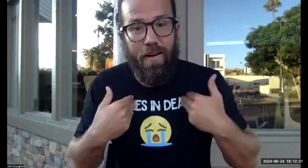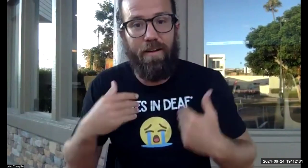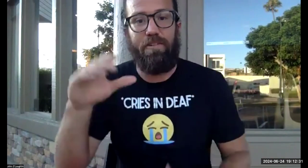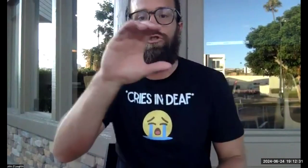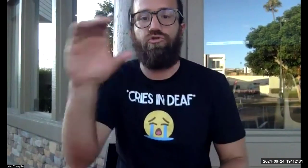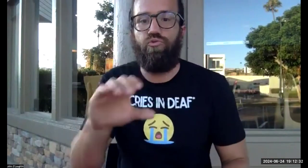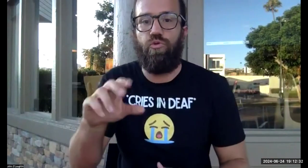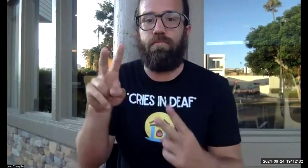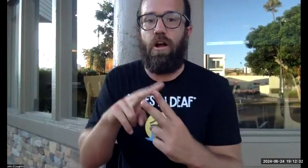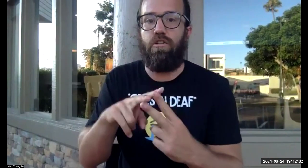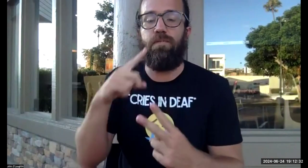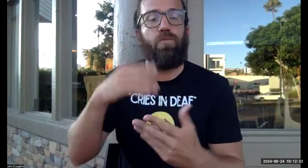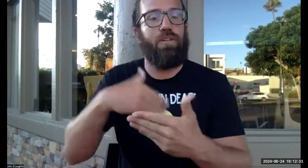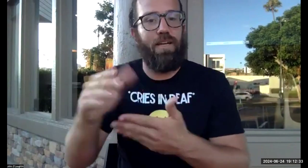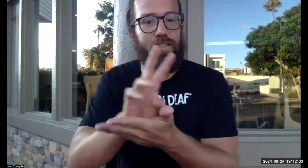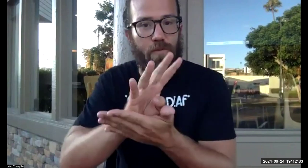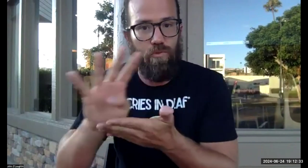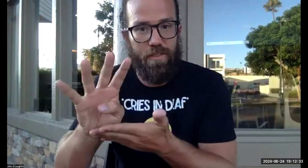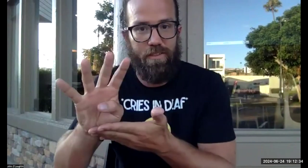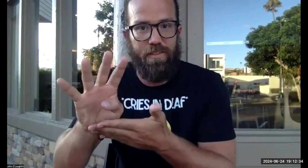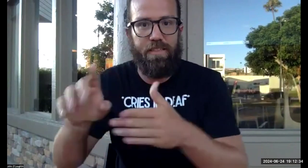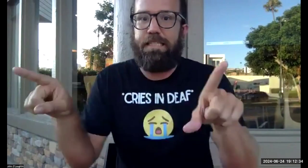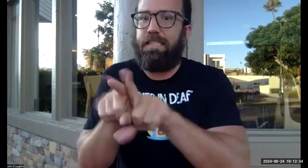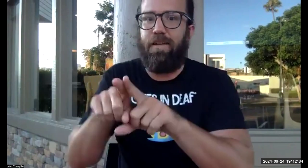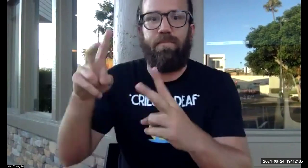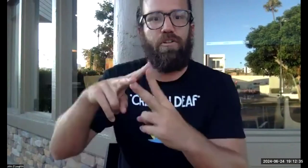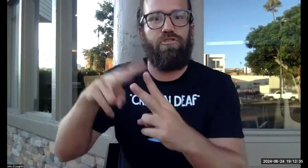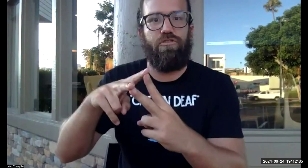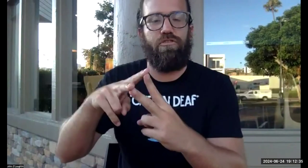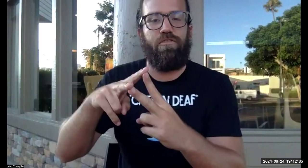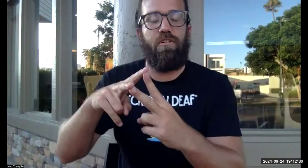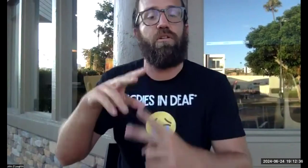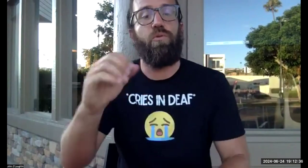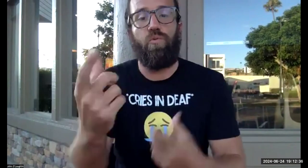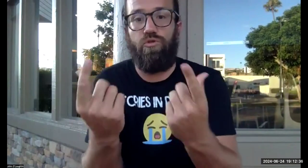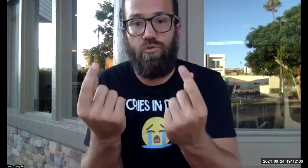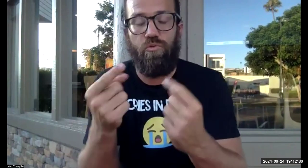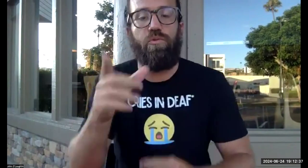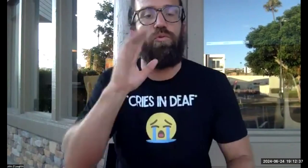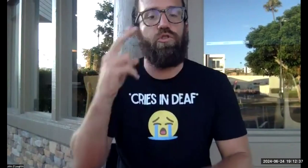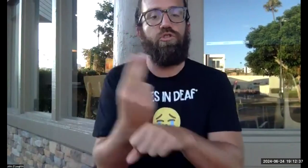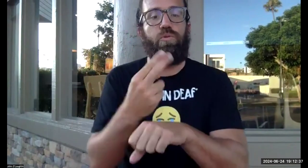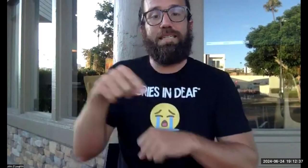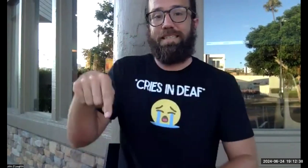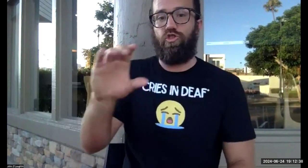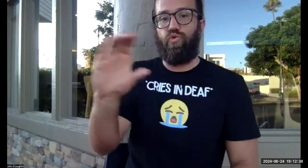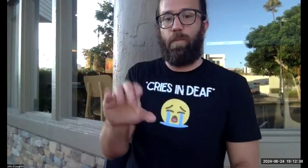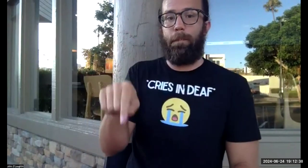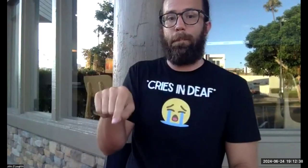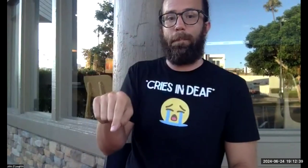that's going to happen over time. You're going to have a zoom partner for the next four weeks. It's going to be the same partner. So what you're going to do is you're